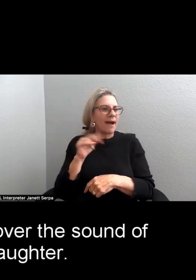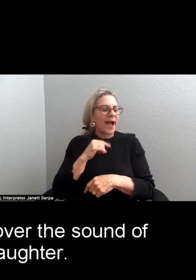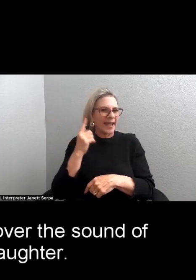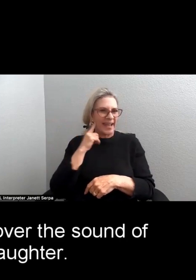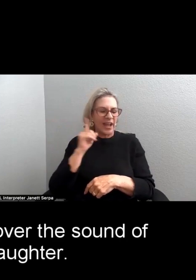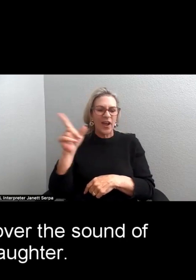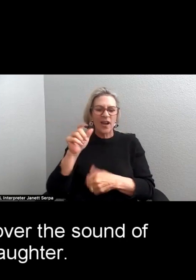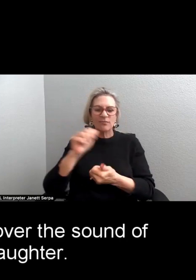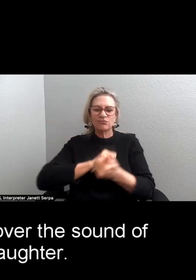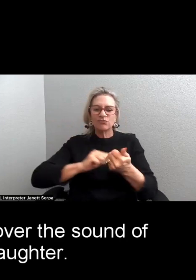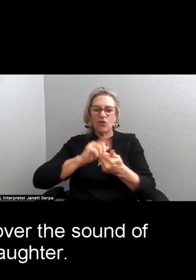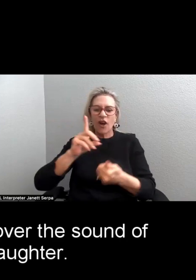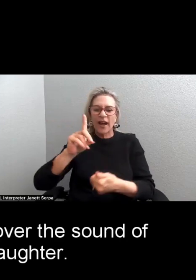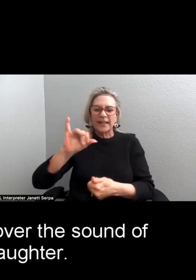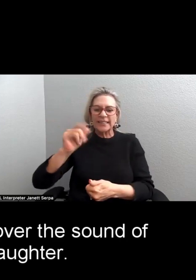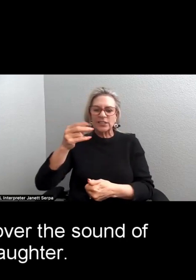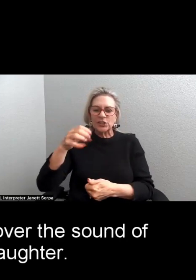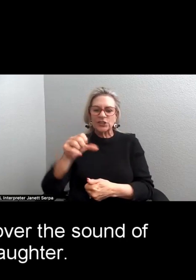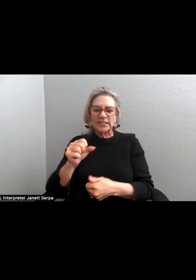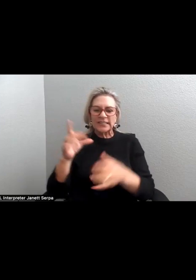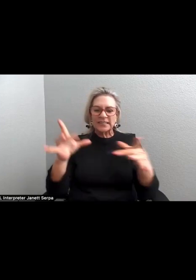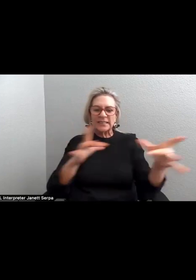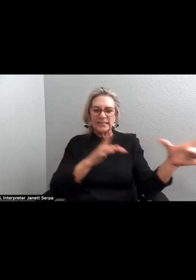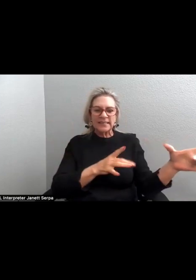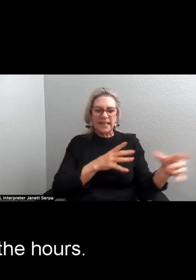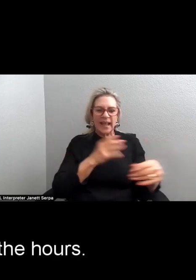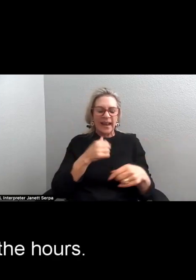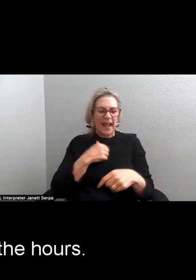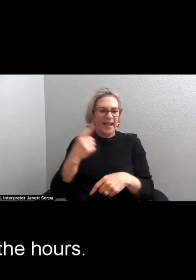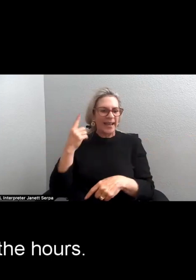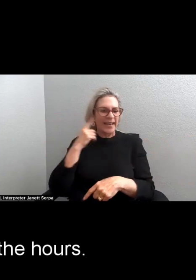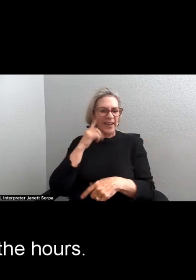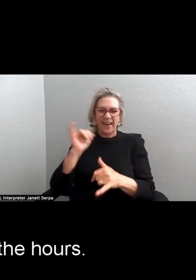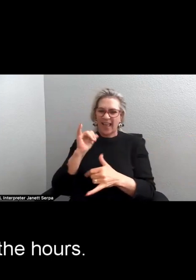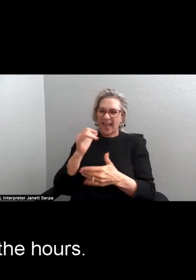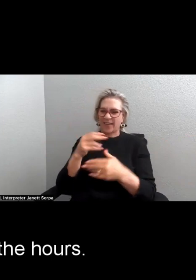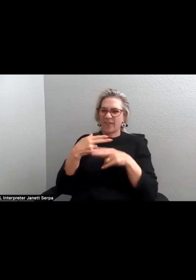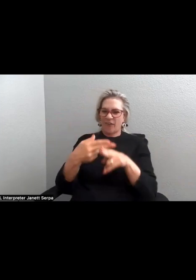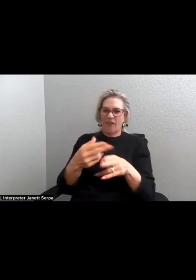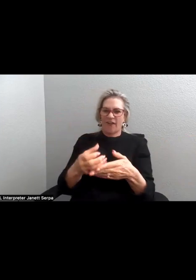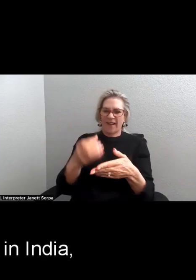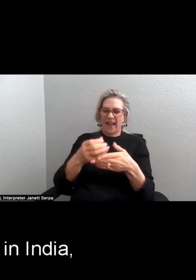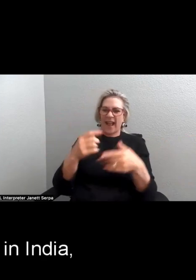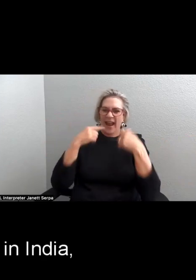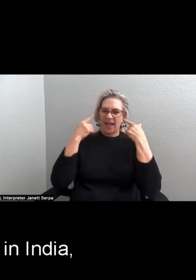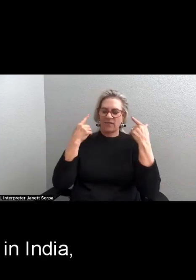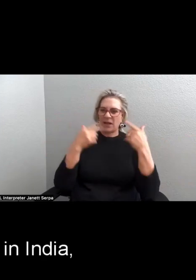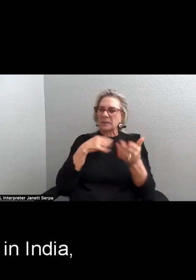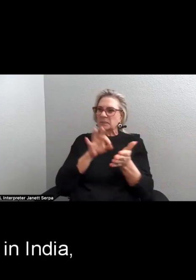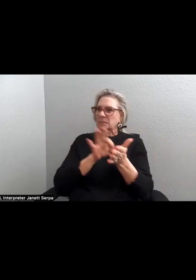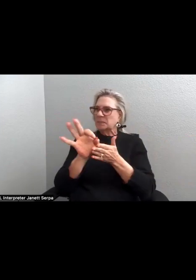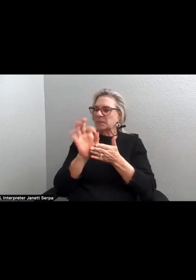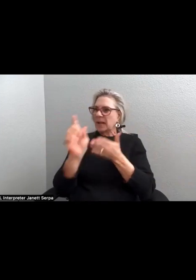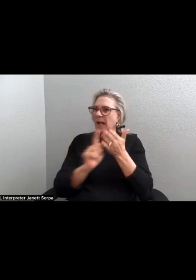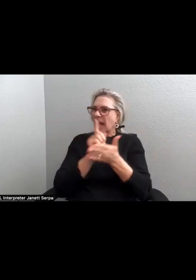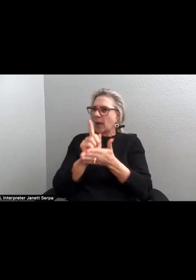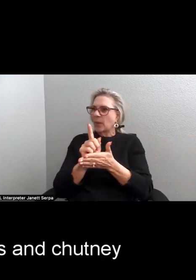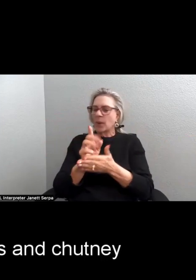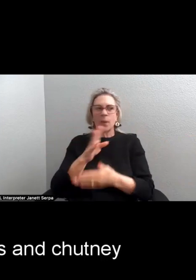the sound of canned laughter. I calculate the hours. Breakfast in India.